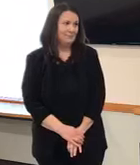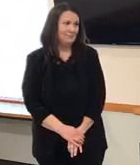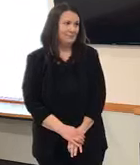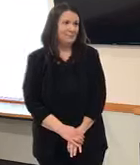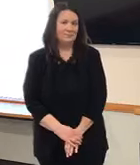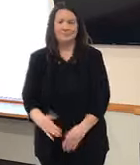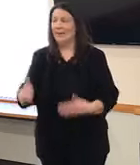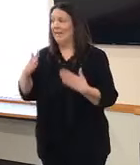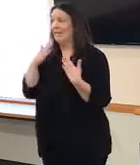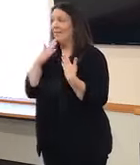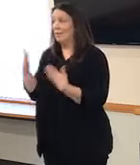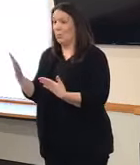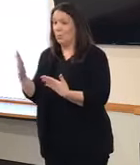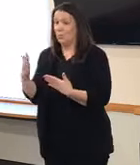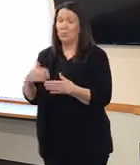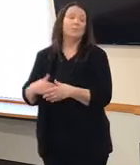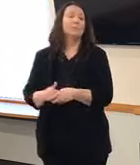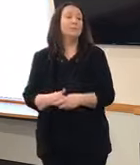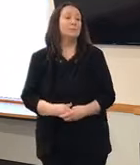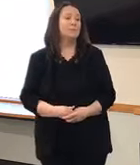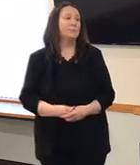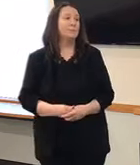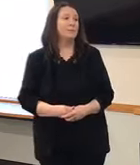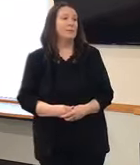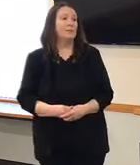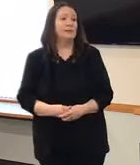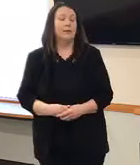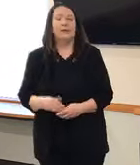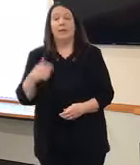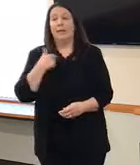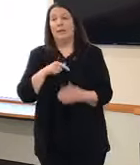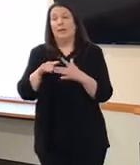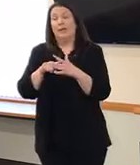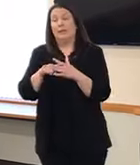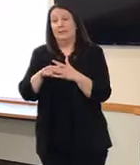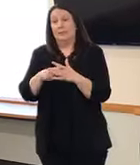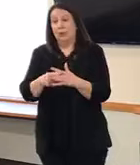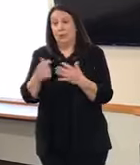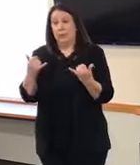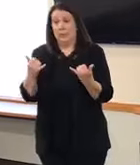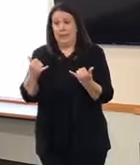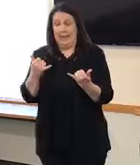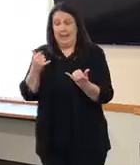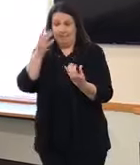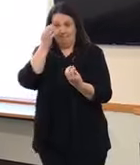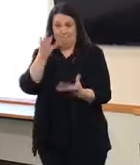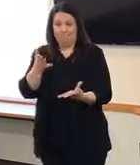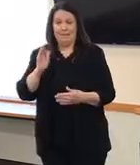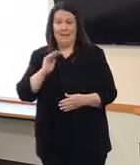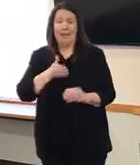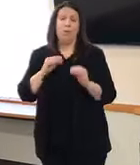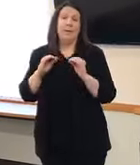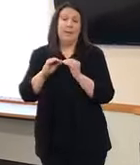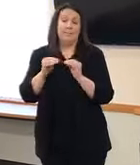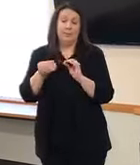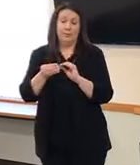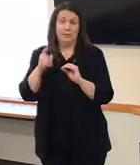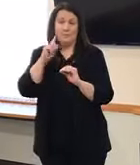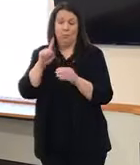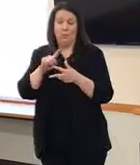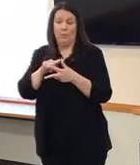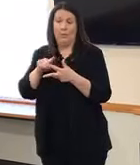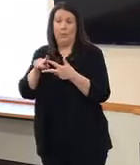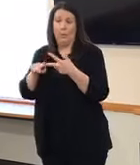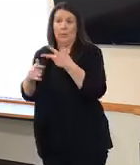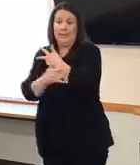Thank you, Chairman Rand. We begin this briefing by reporting on our cases for the Tri-County